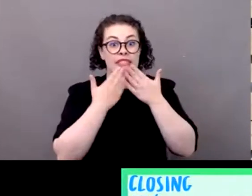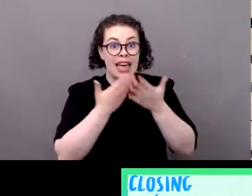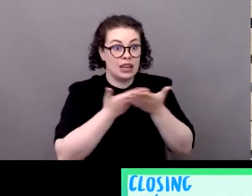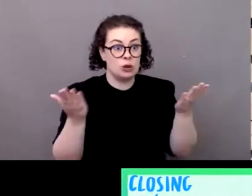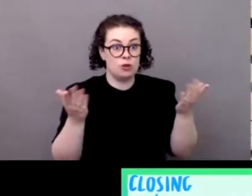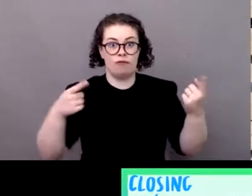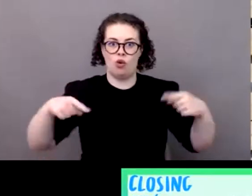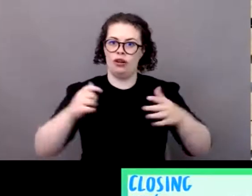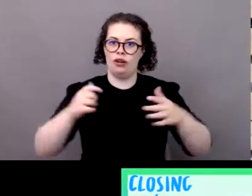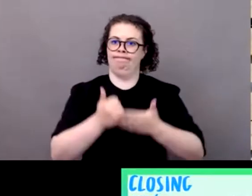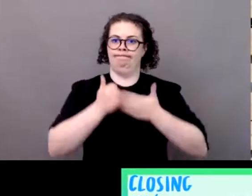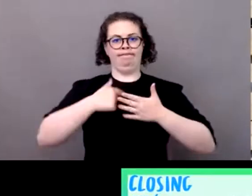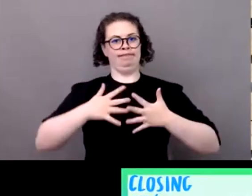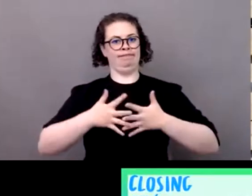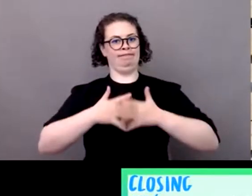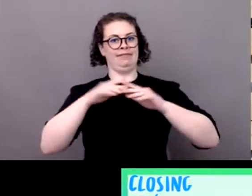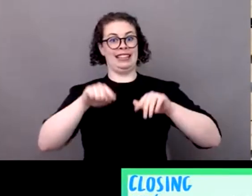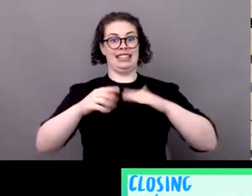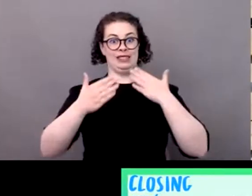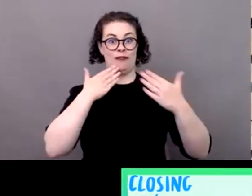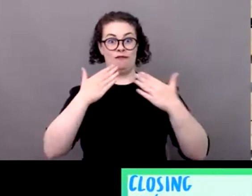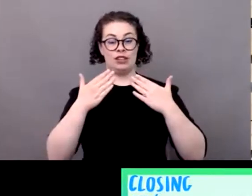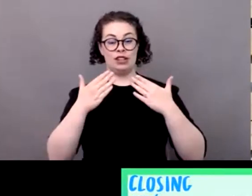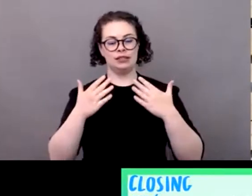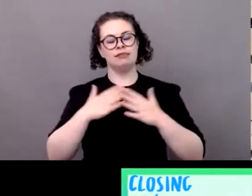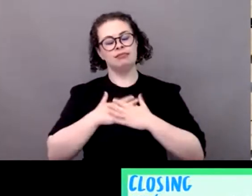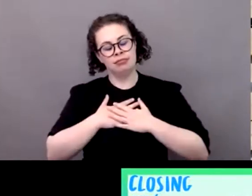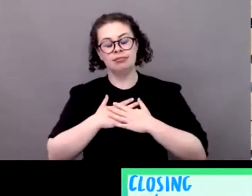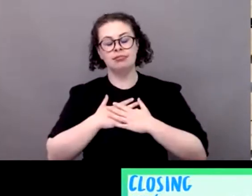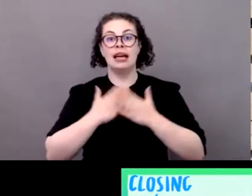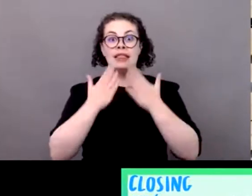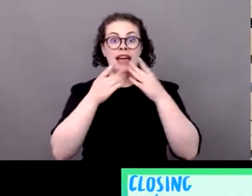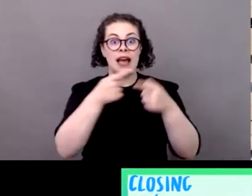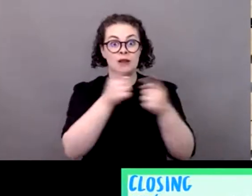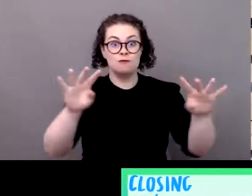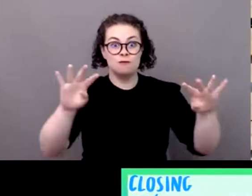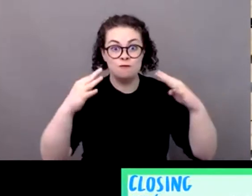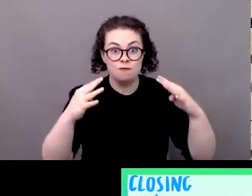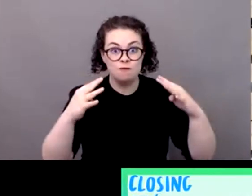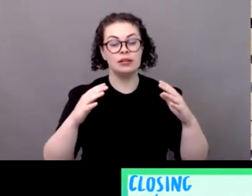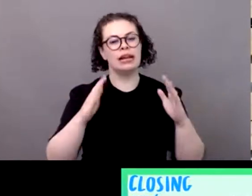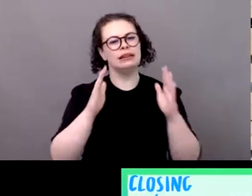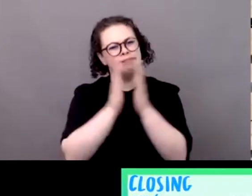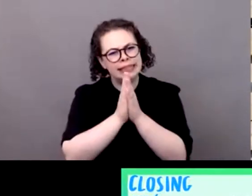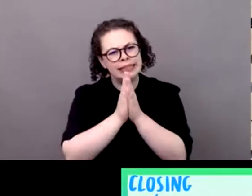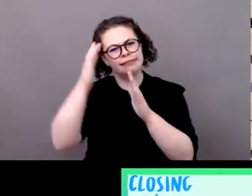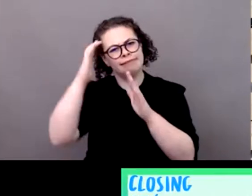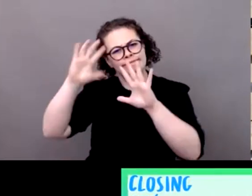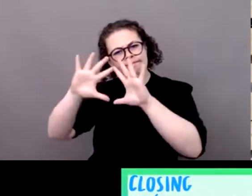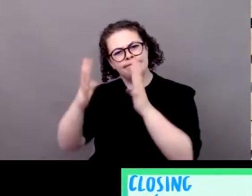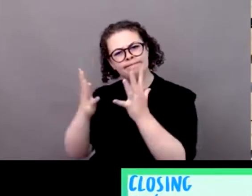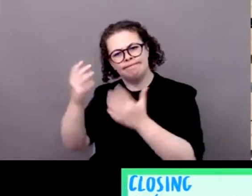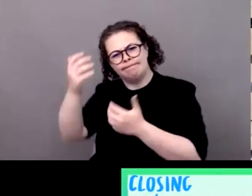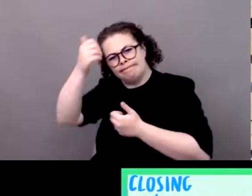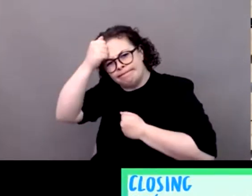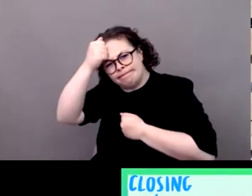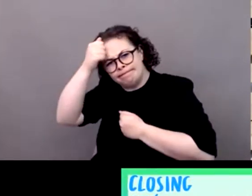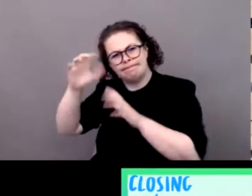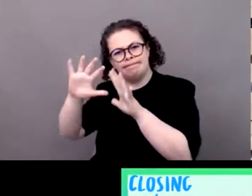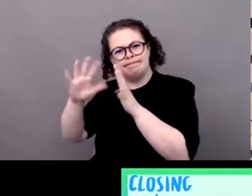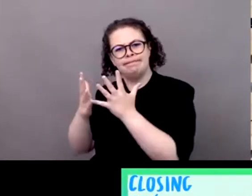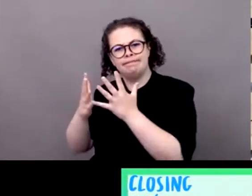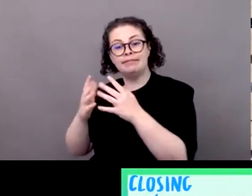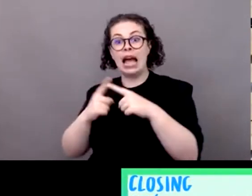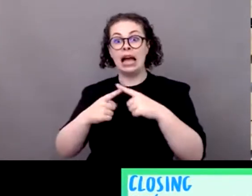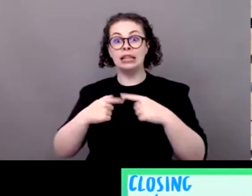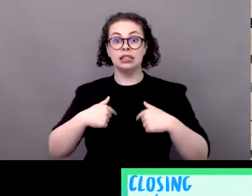just i i did i hope to see you soon and take care of our planet a big thank you to the translators